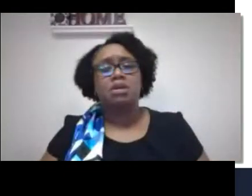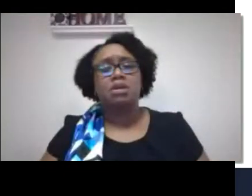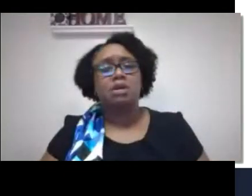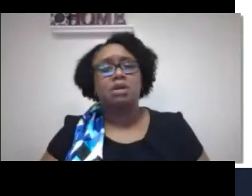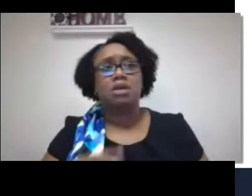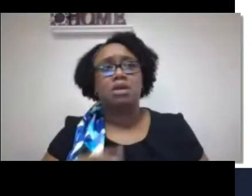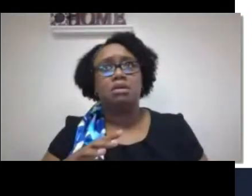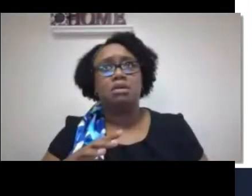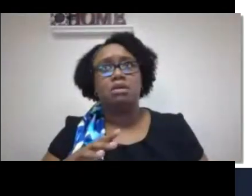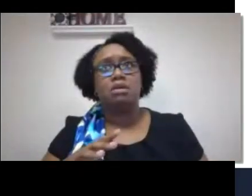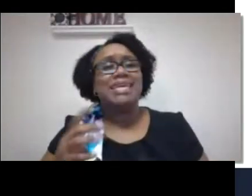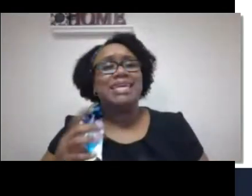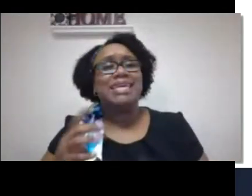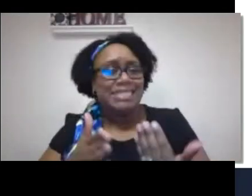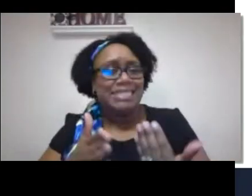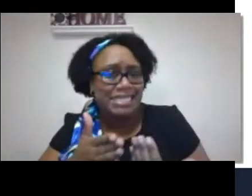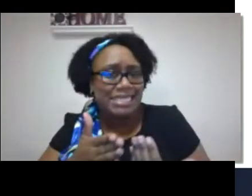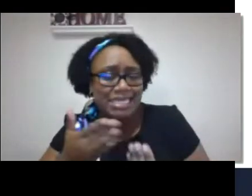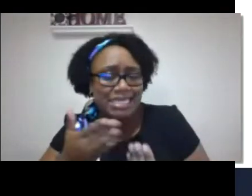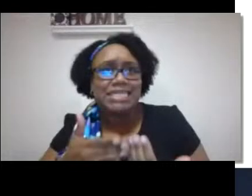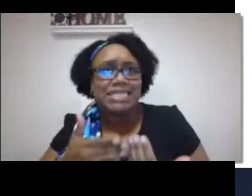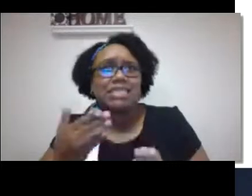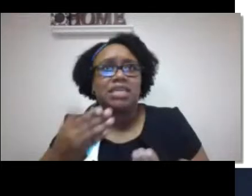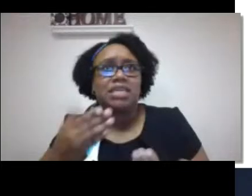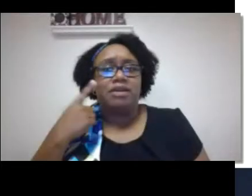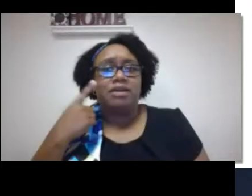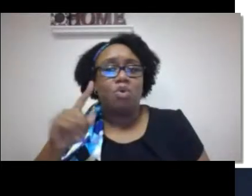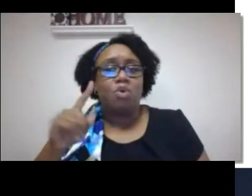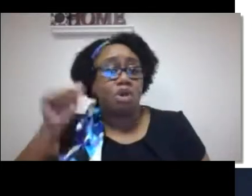This slide is a critical slide.